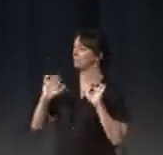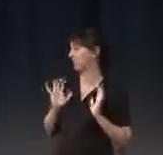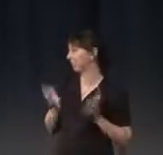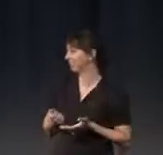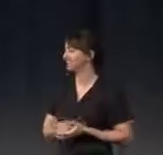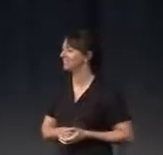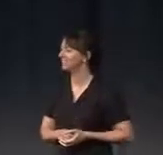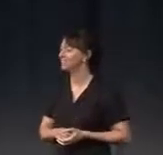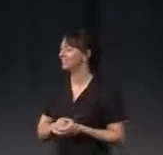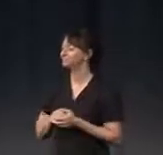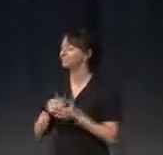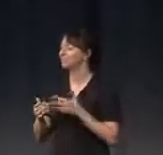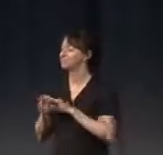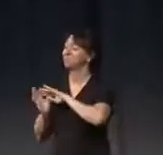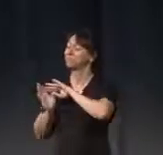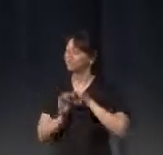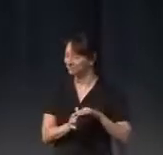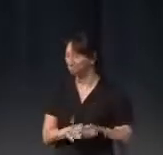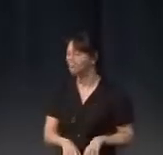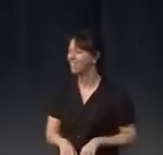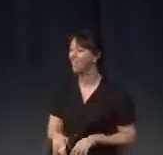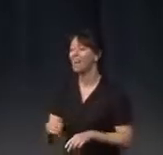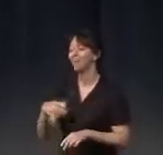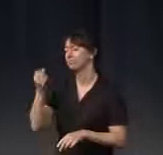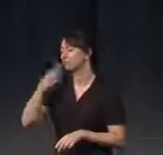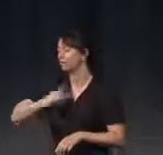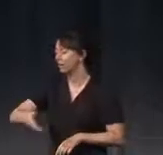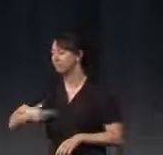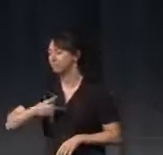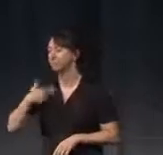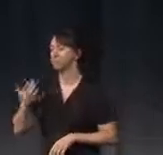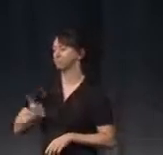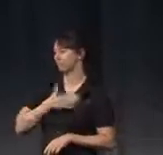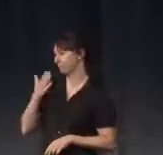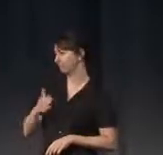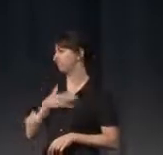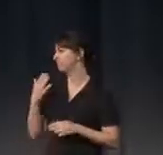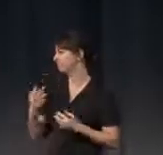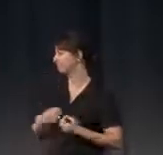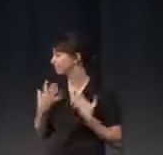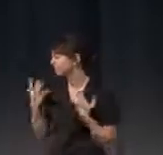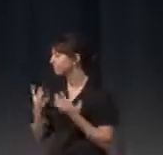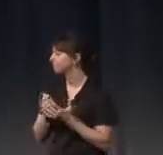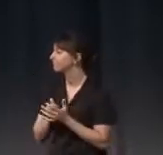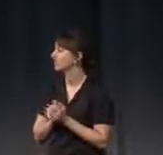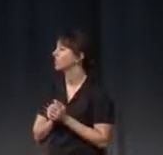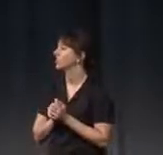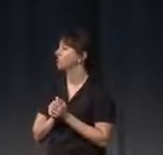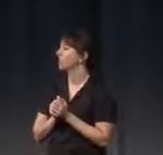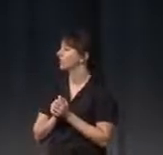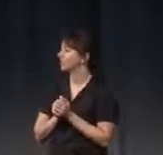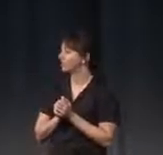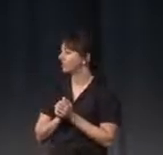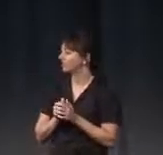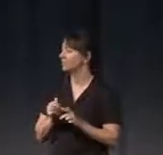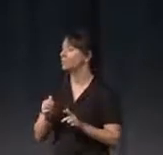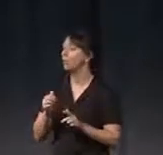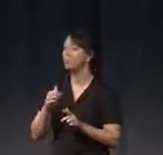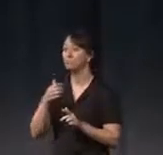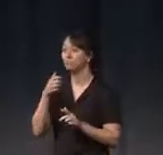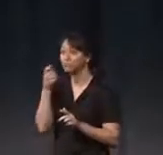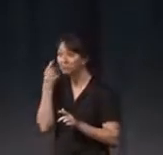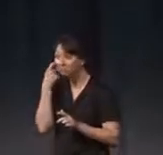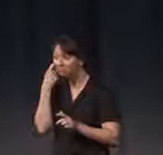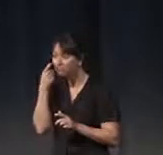But nevertheless, well, I'm extremely happy to be here. And a little bit the mood that I have been in these last days is